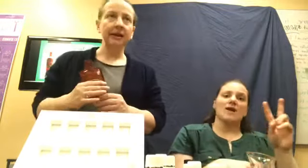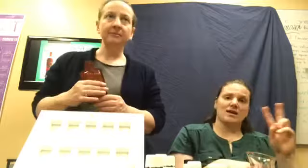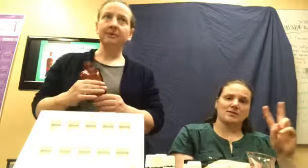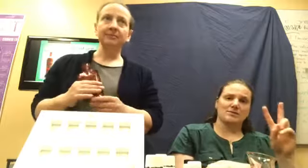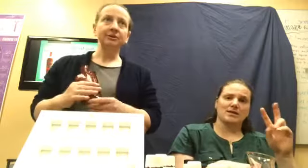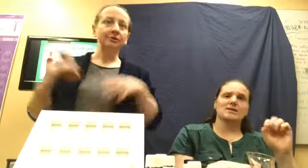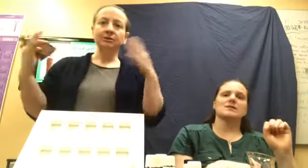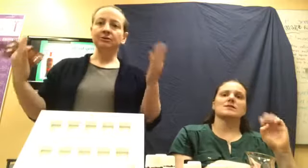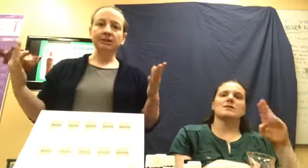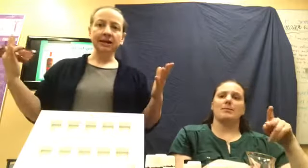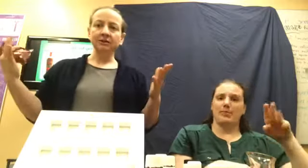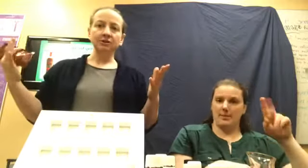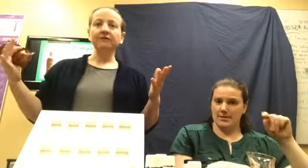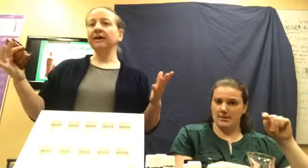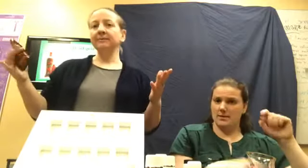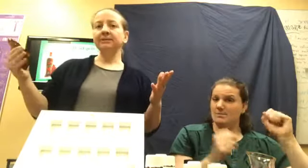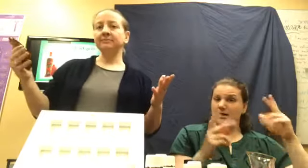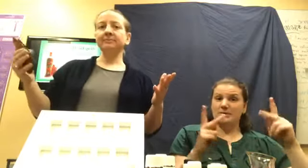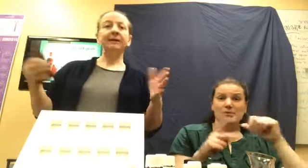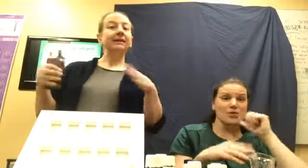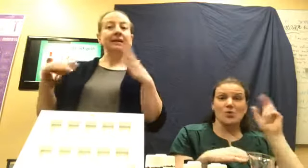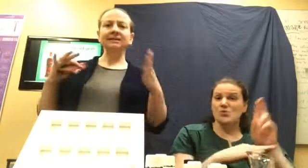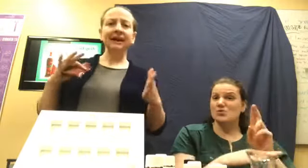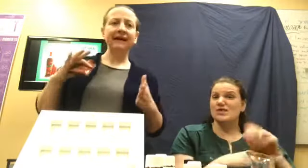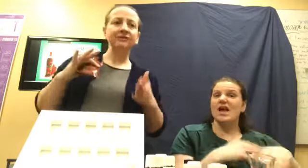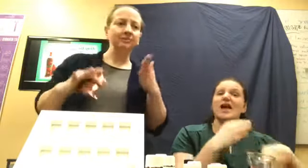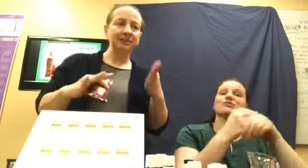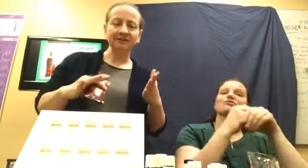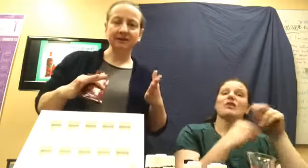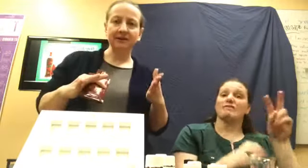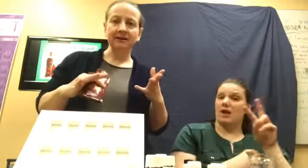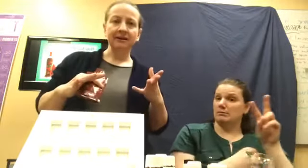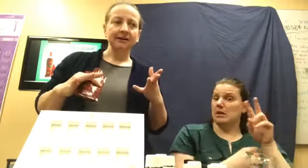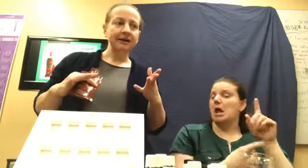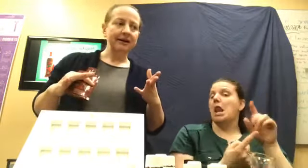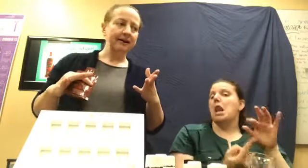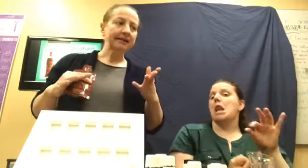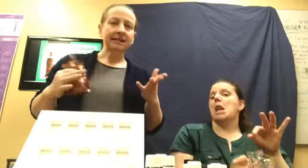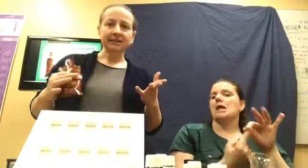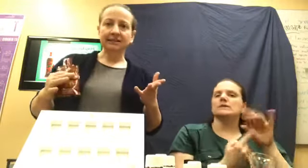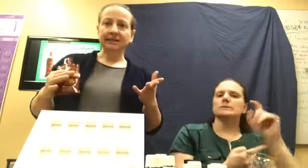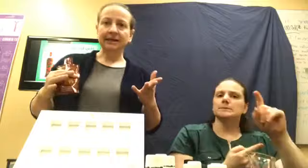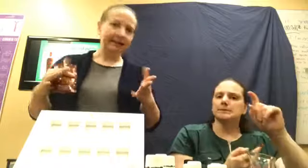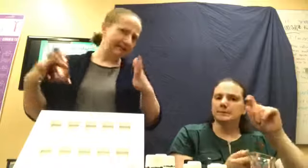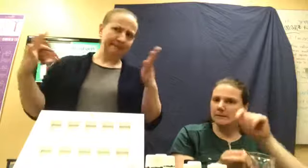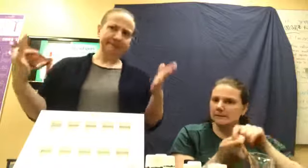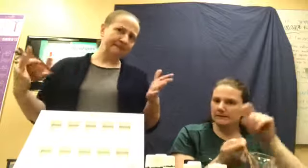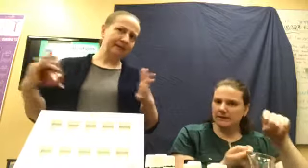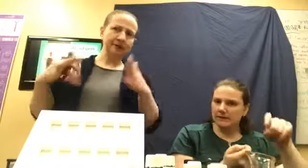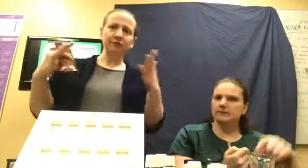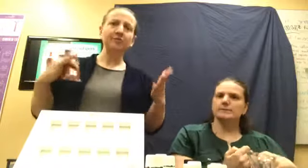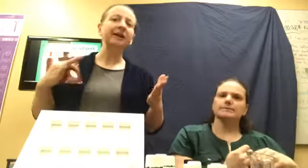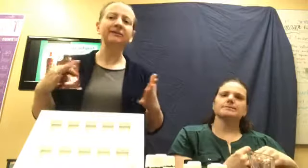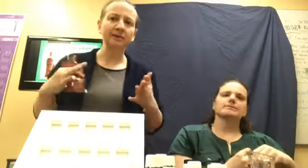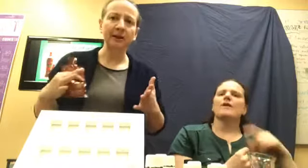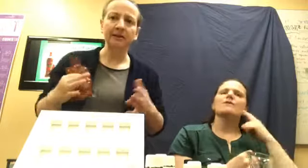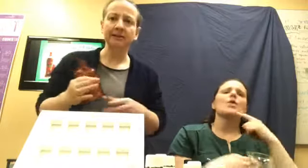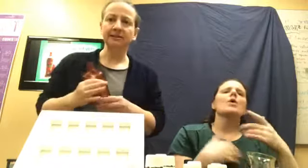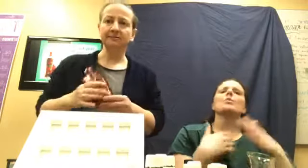lot of people don't use an extra vitamin supplement unless they have specific, uh, needs, uh, you know, for whatever their body system